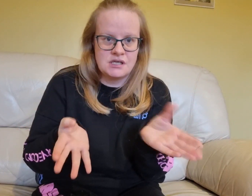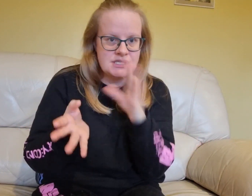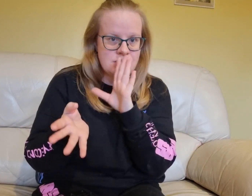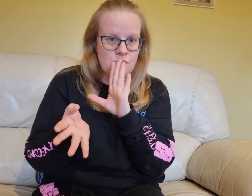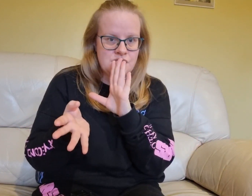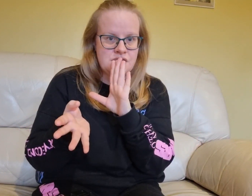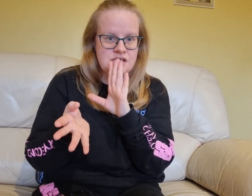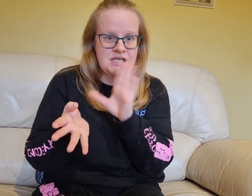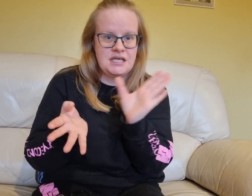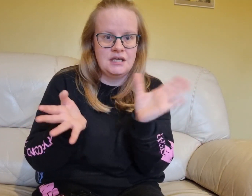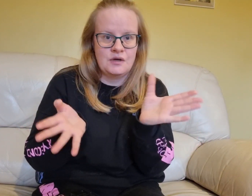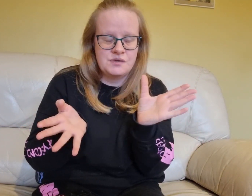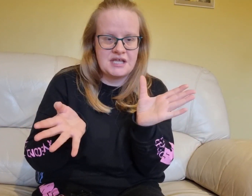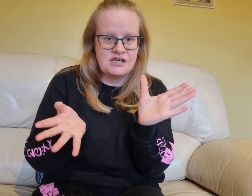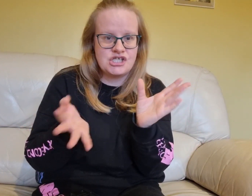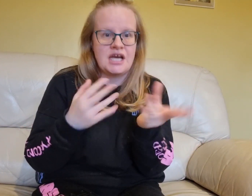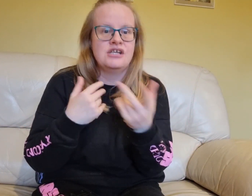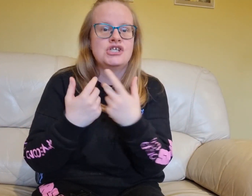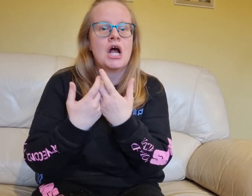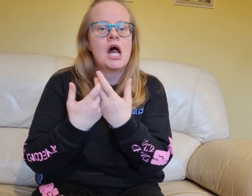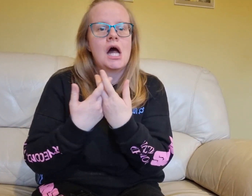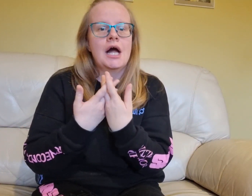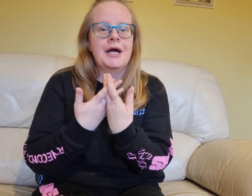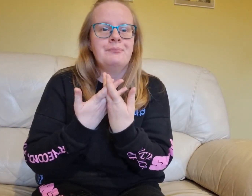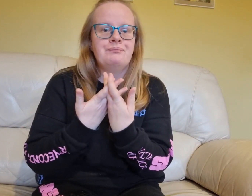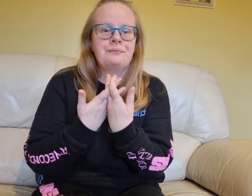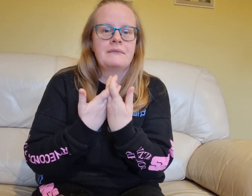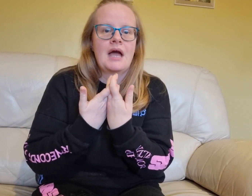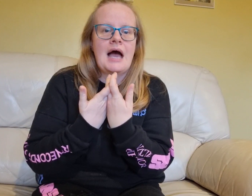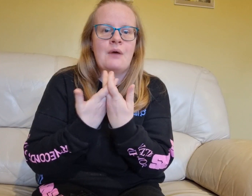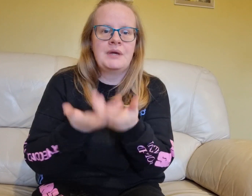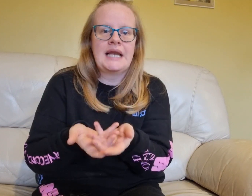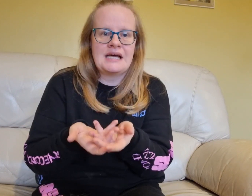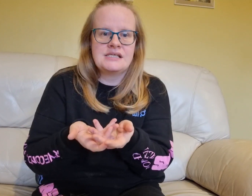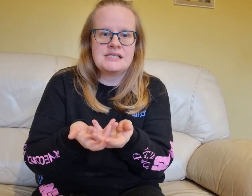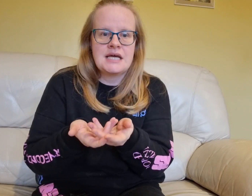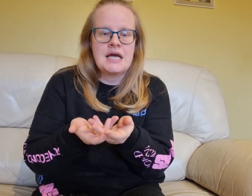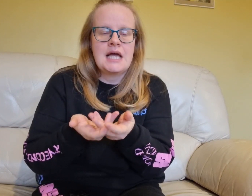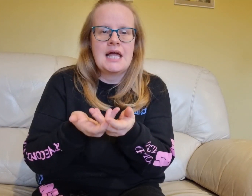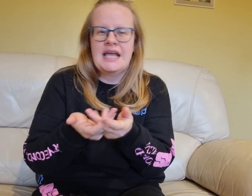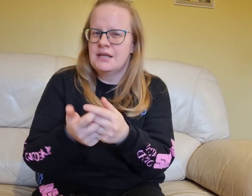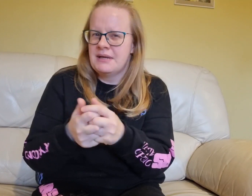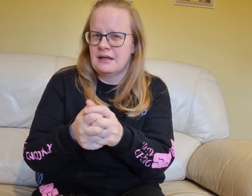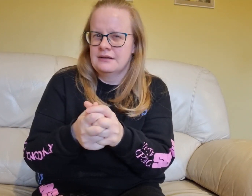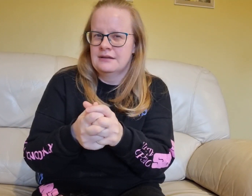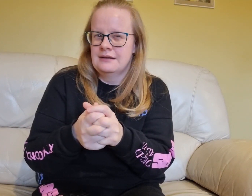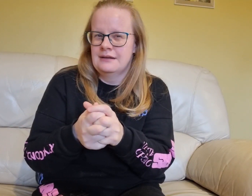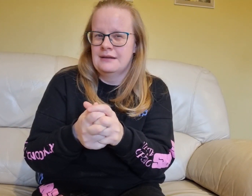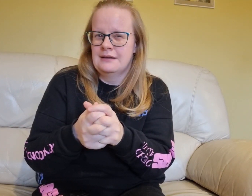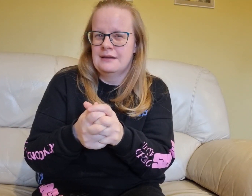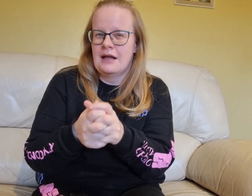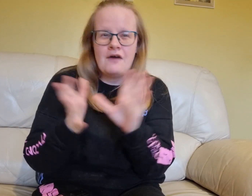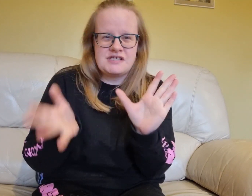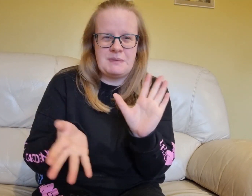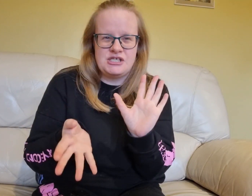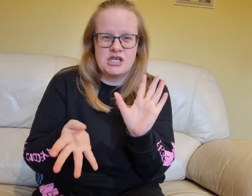TARDIS, not tea, note that change, and we land in the middle of a spaceship